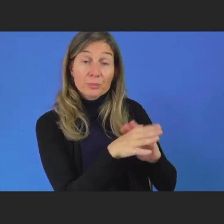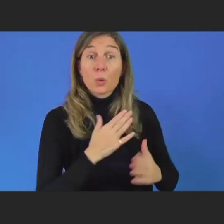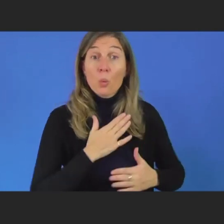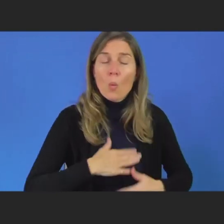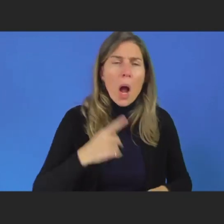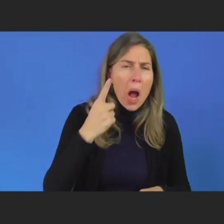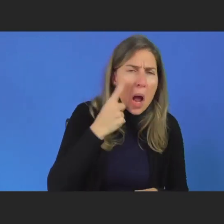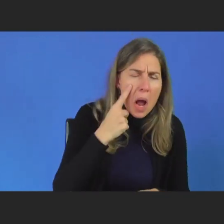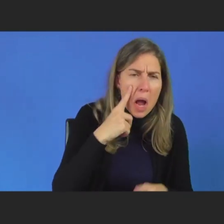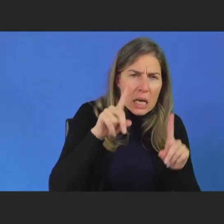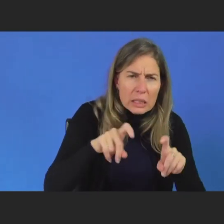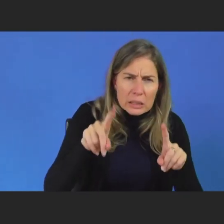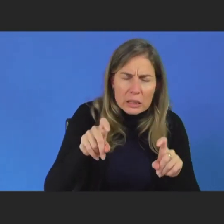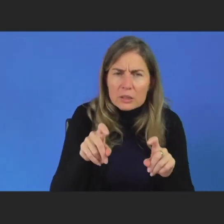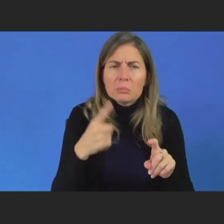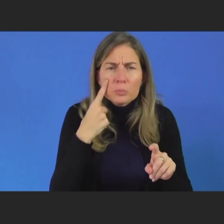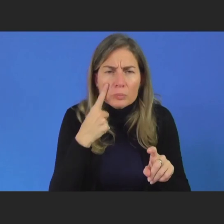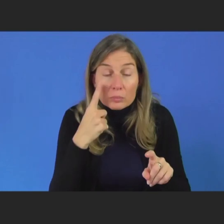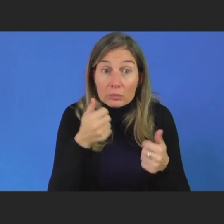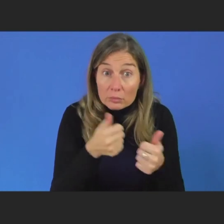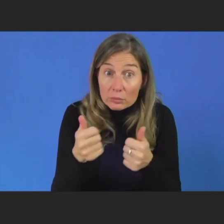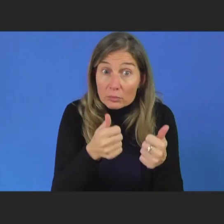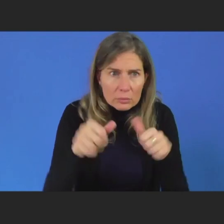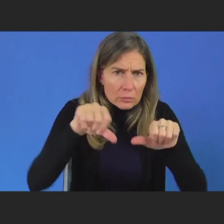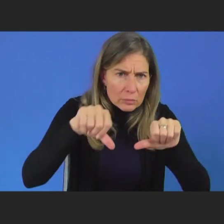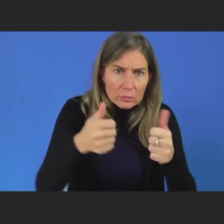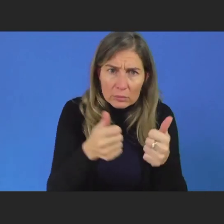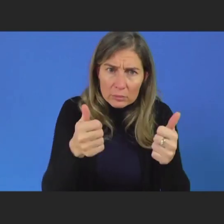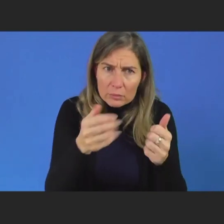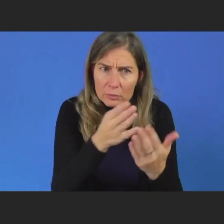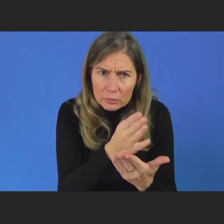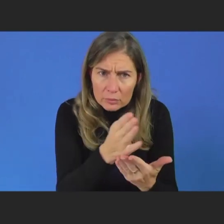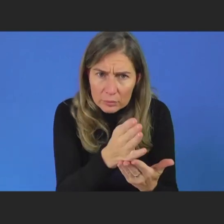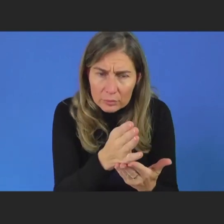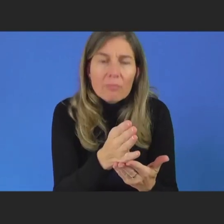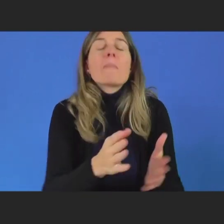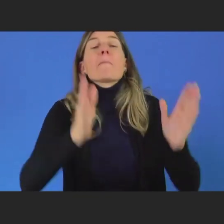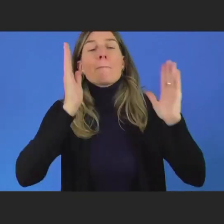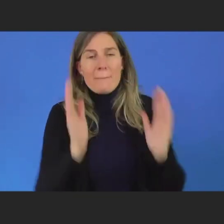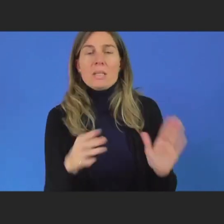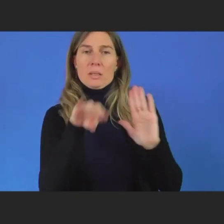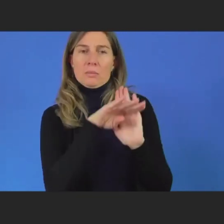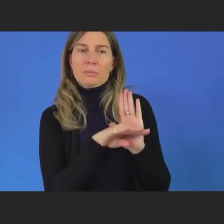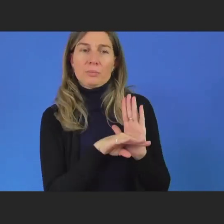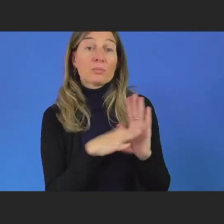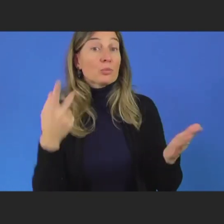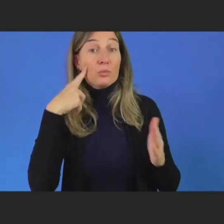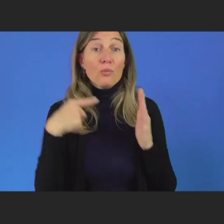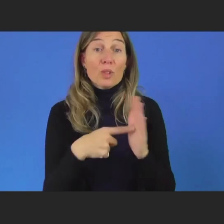And actually, this sort of requirement could be part of tender documentation.